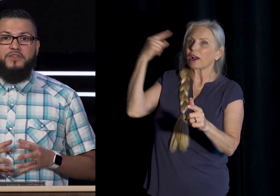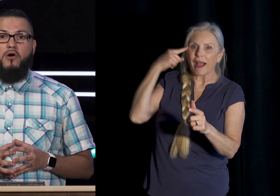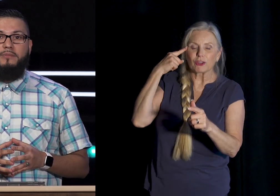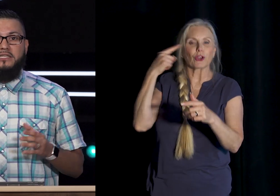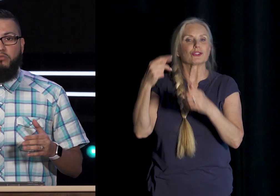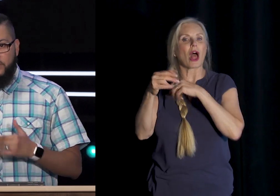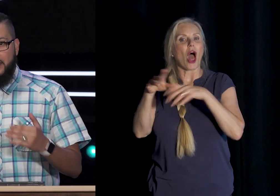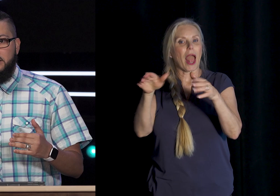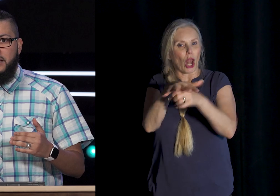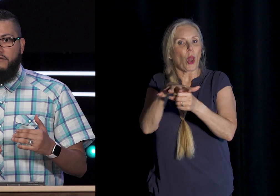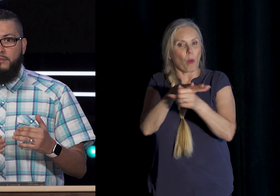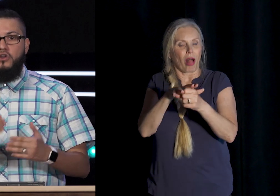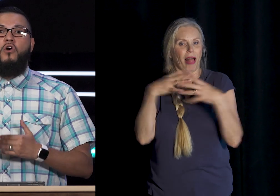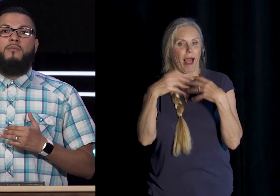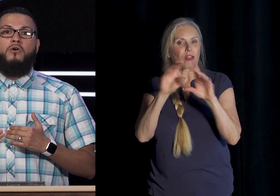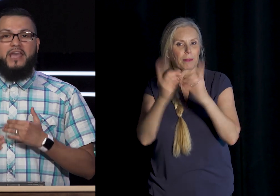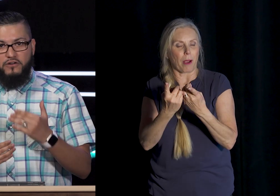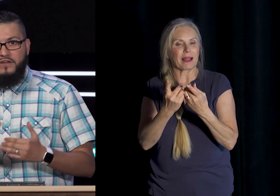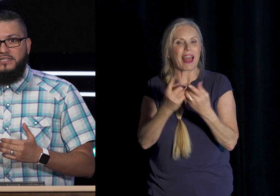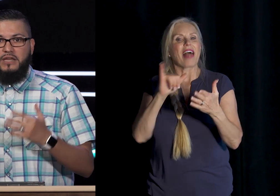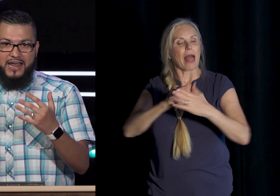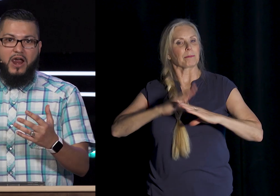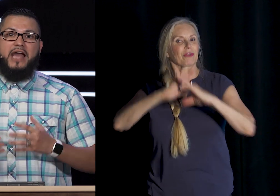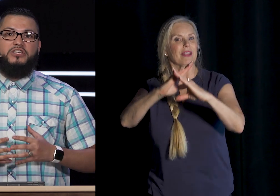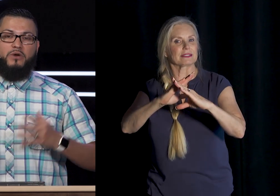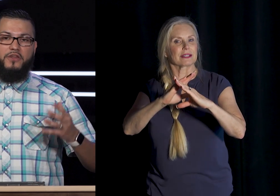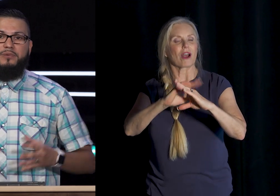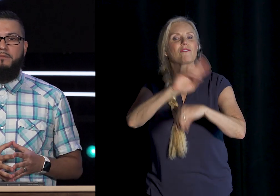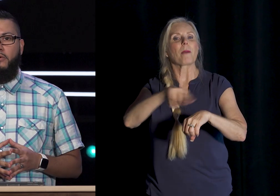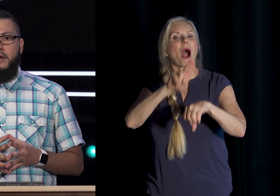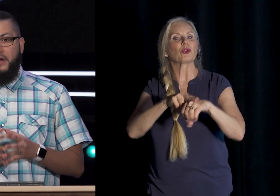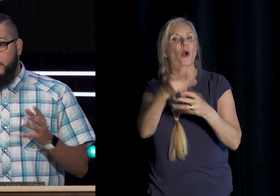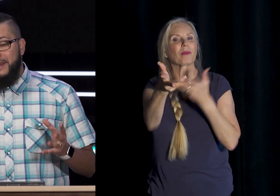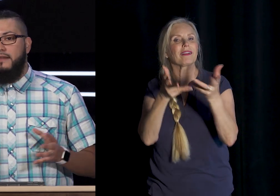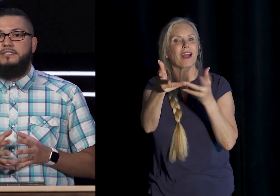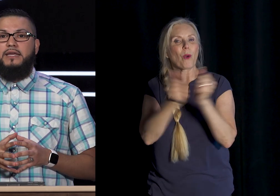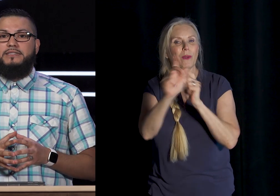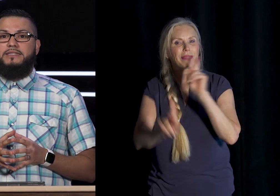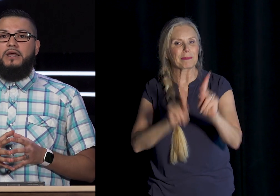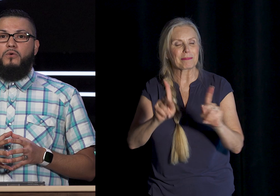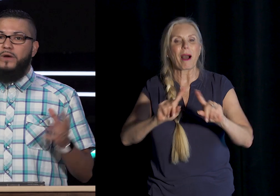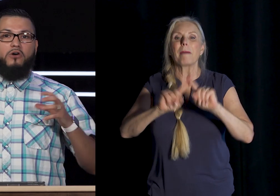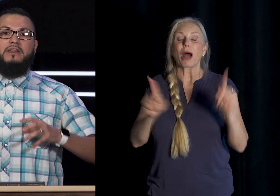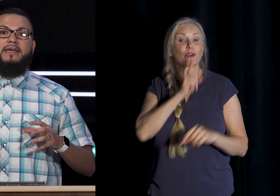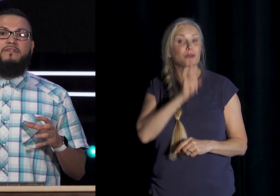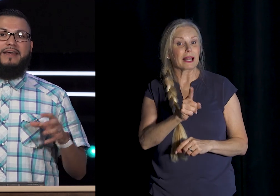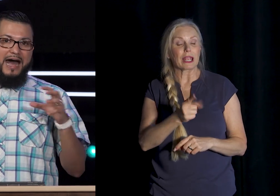departments Is preventing us From normal interface Interaction With other people But the reality is Is that we don't live In an